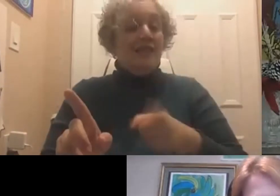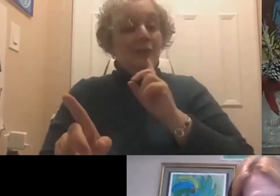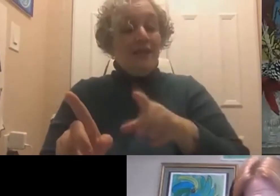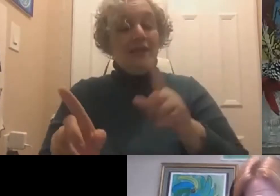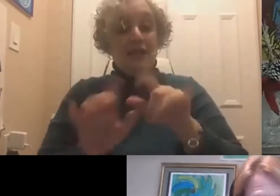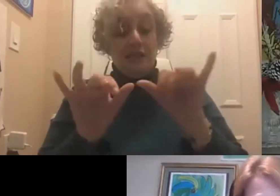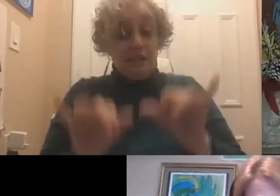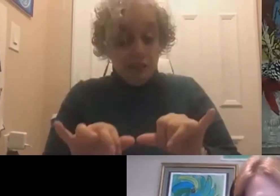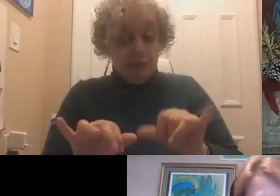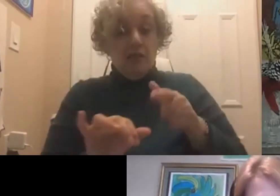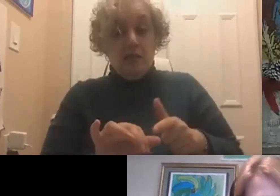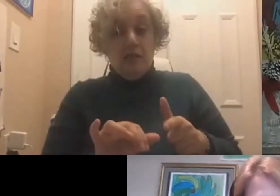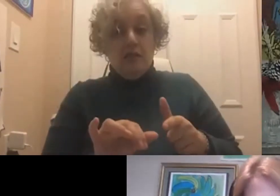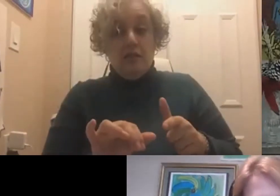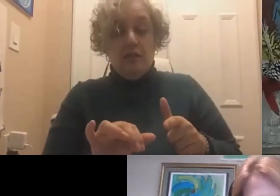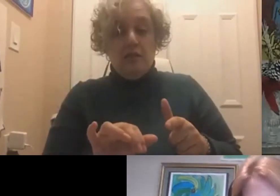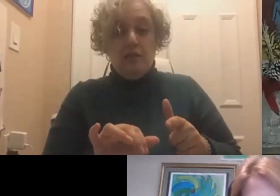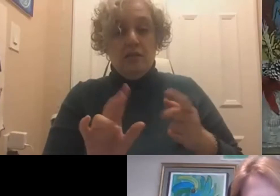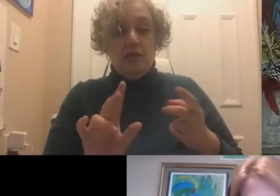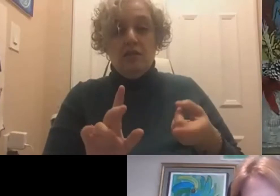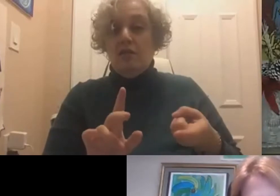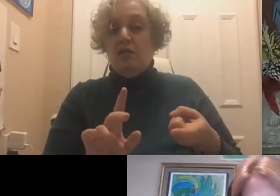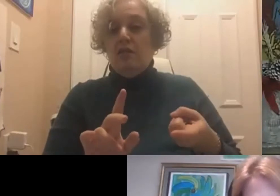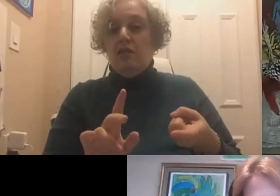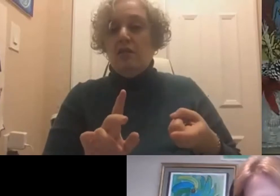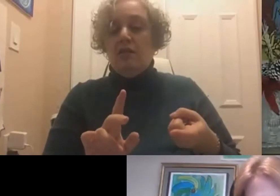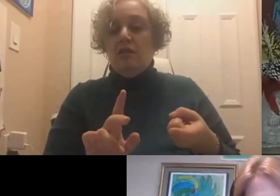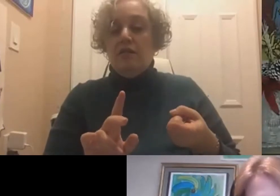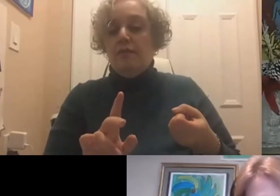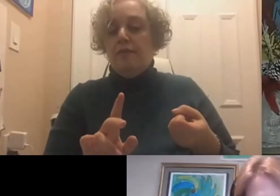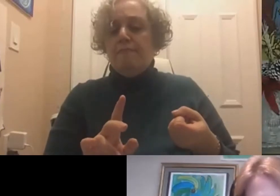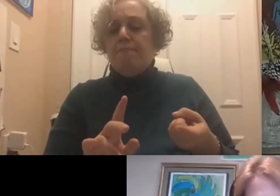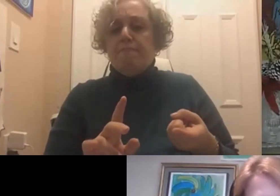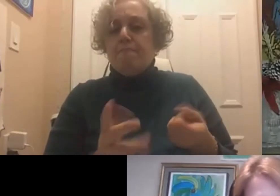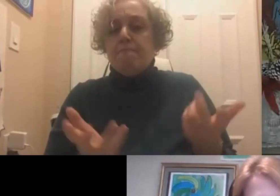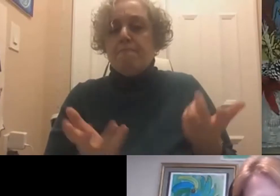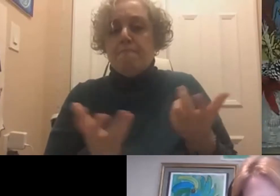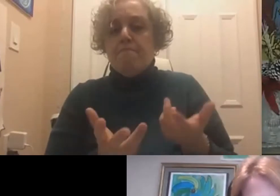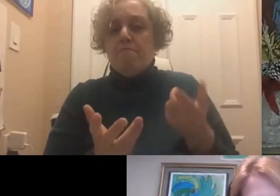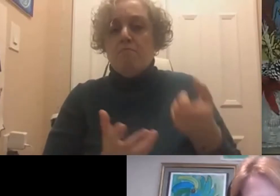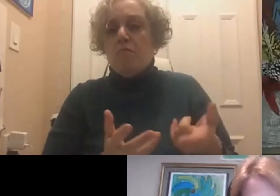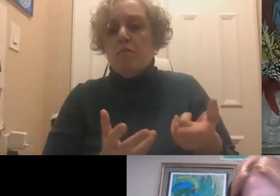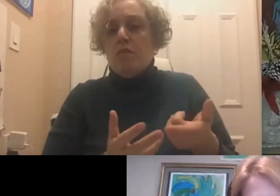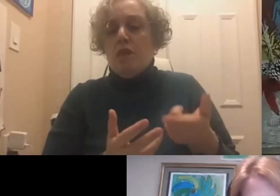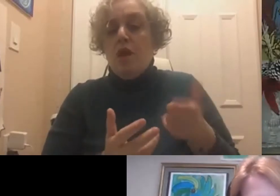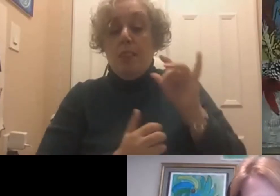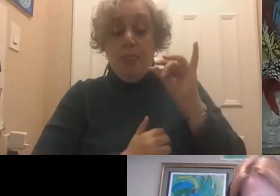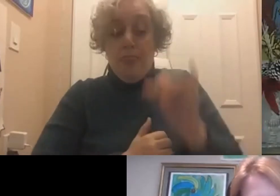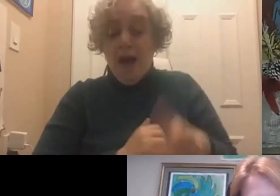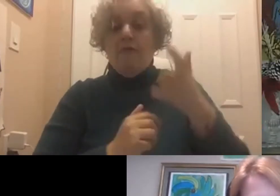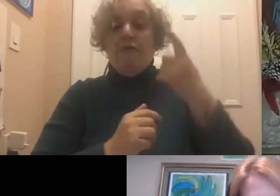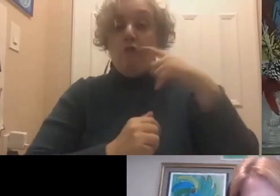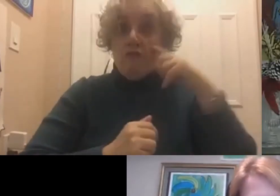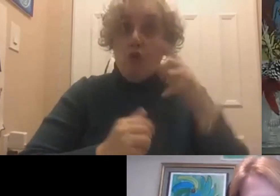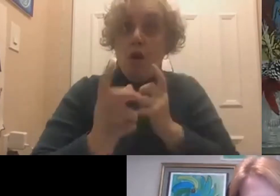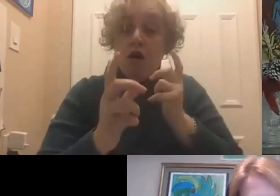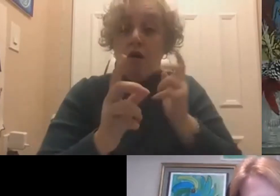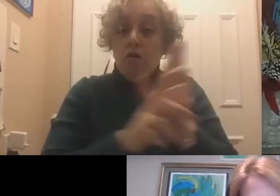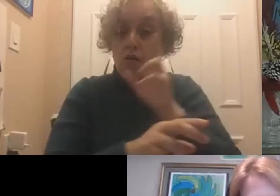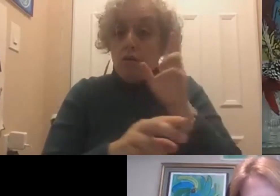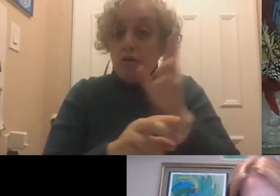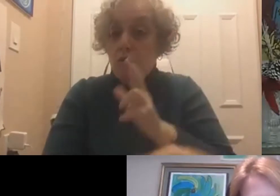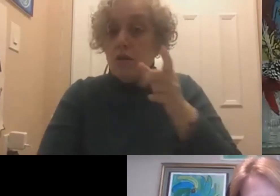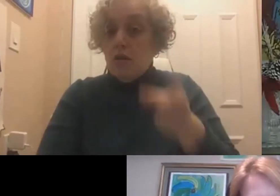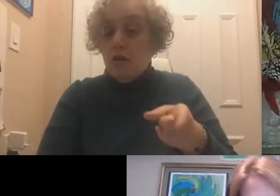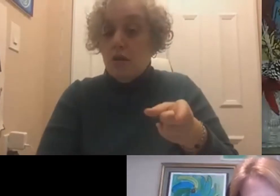can figure out what the bot is looking for, feed the bot what it